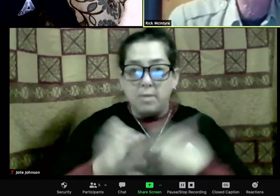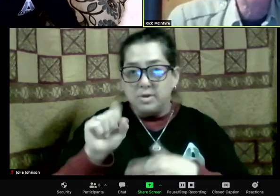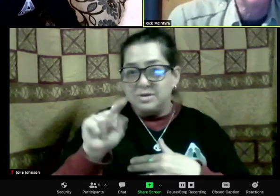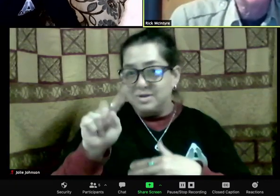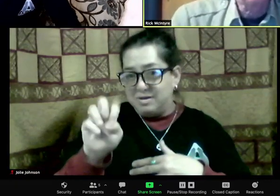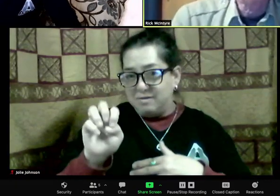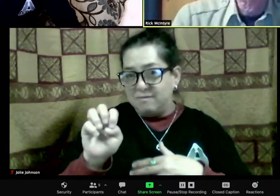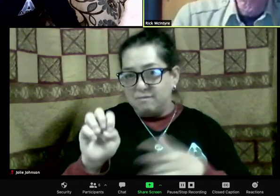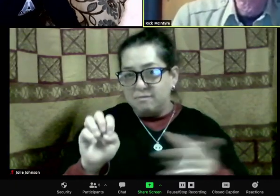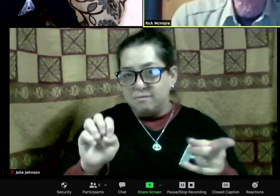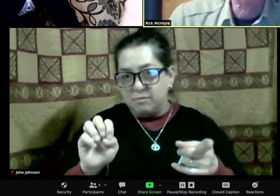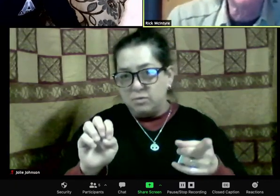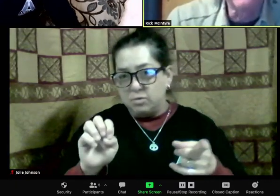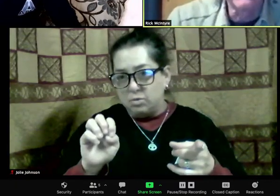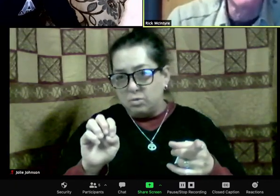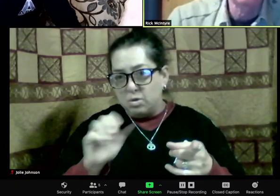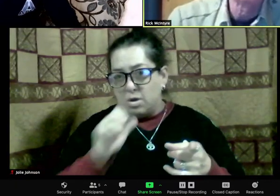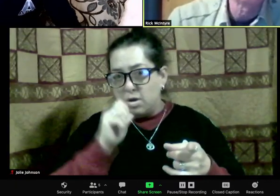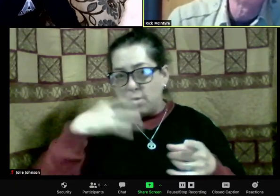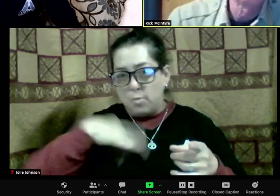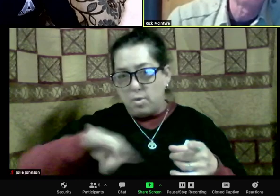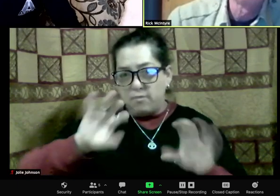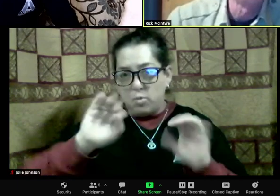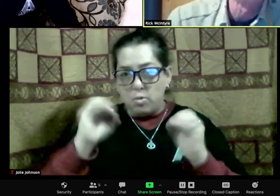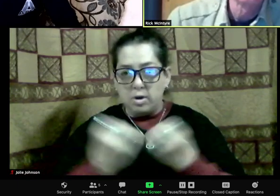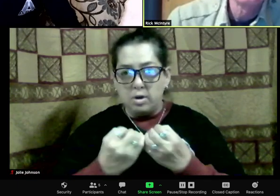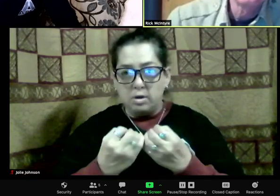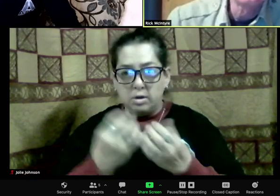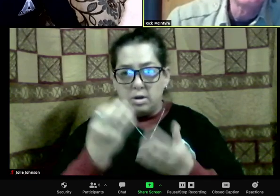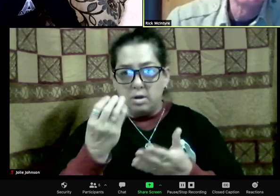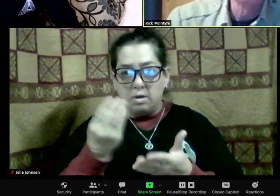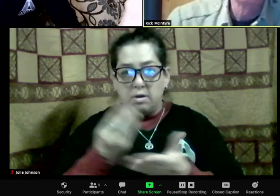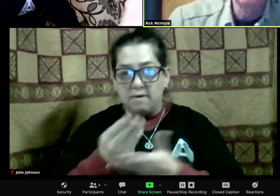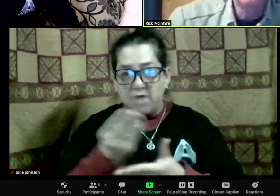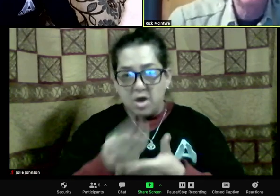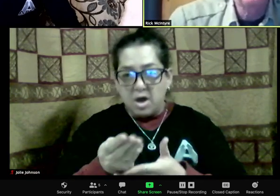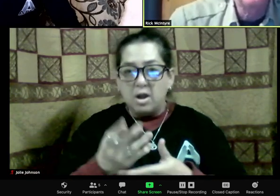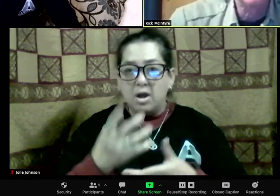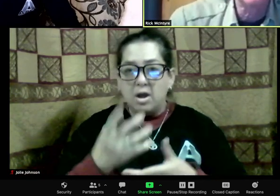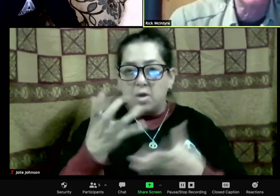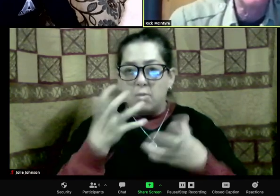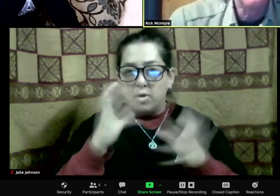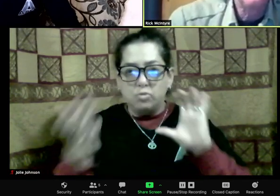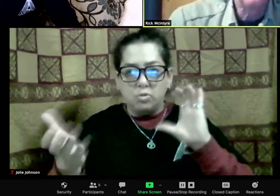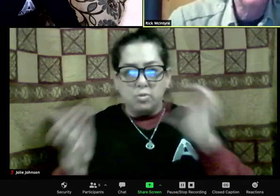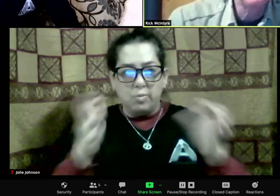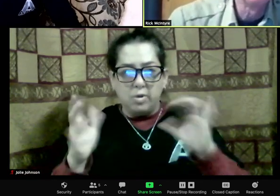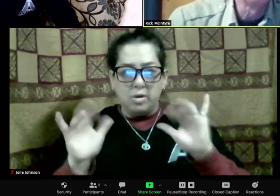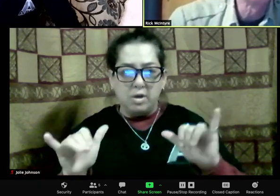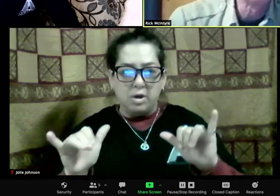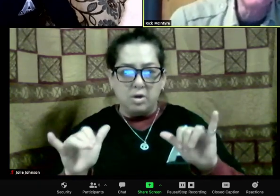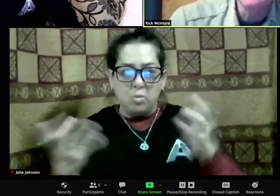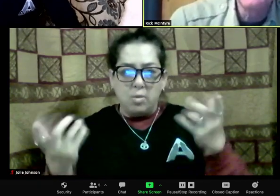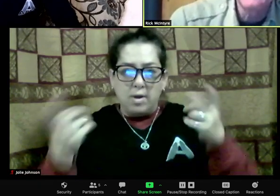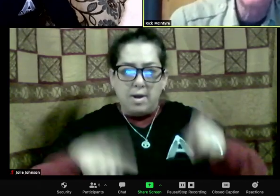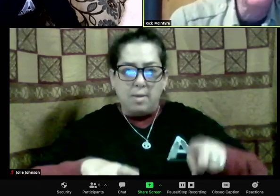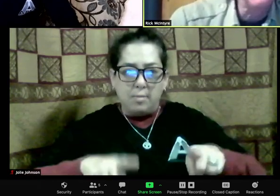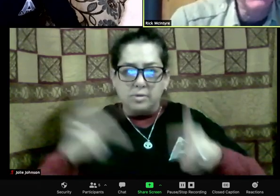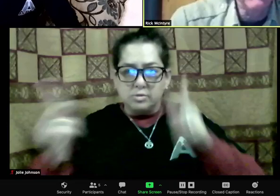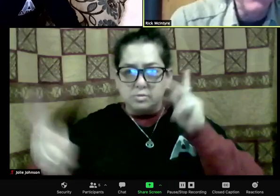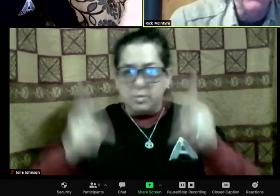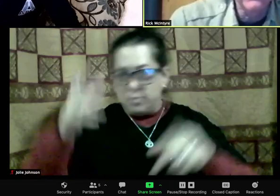dogs' brains to shrink. So if you have a hundred pound dog and compared the brain size to a hundred pound